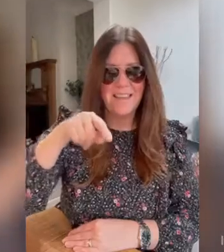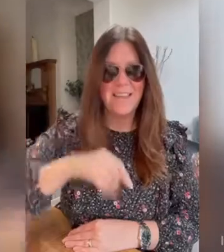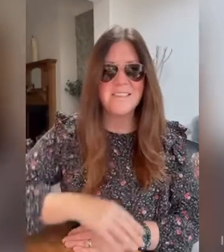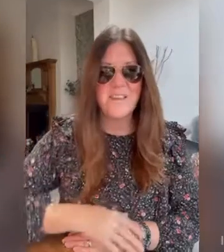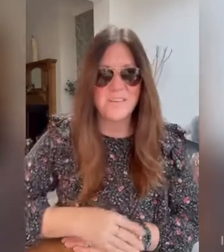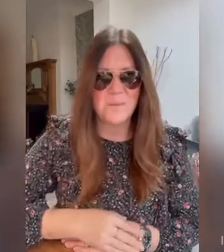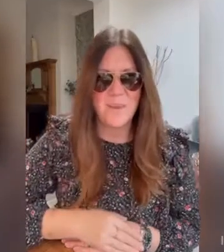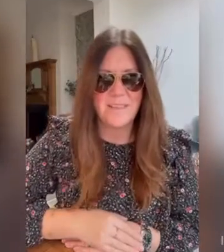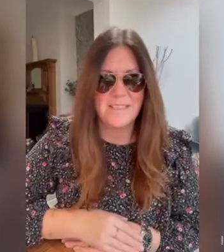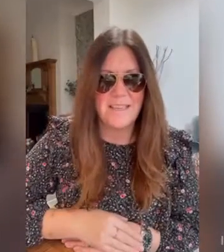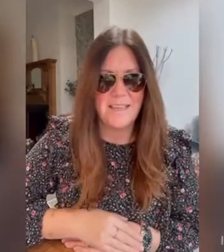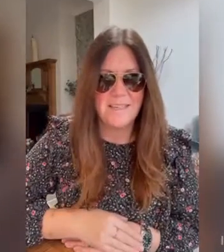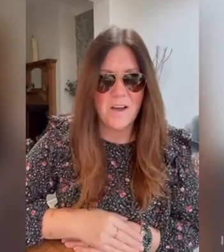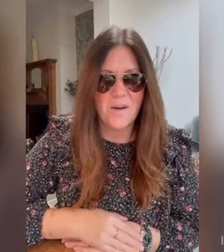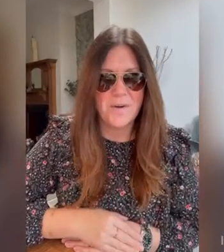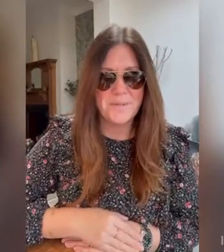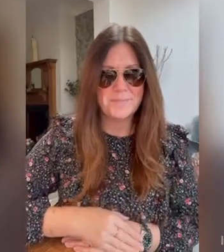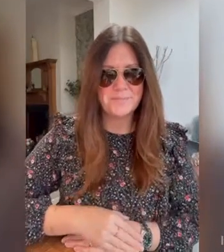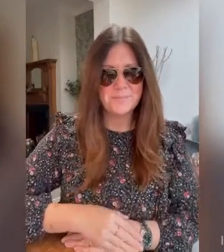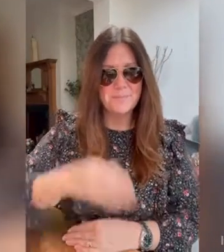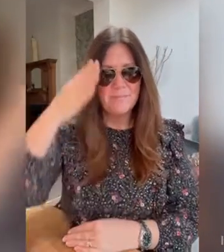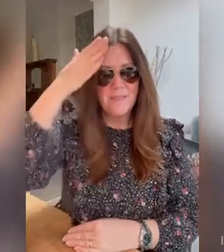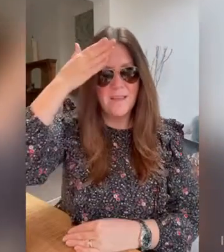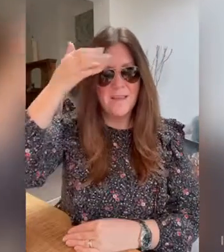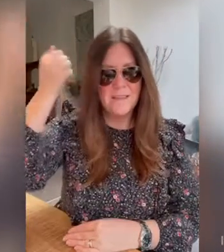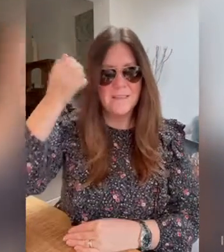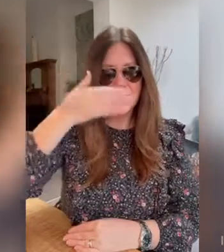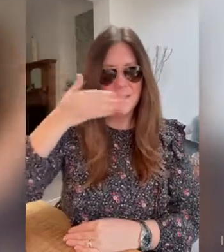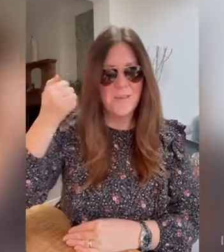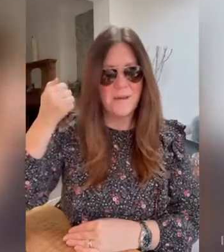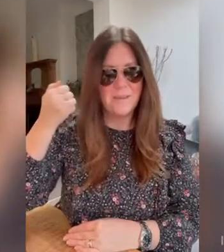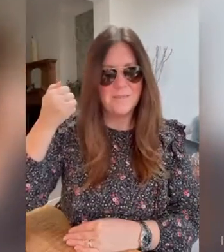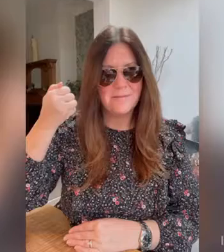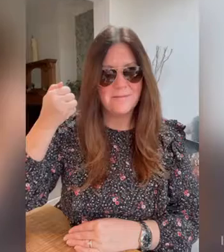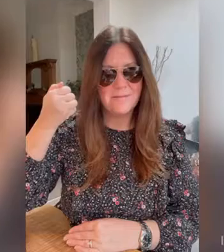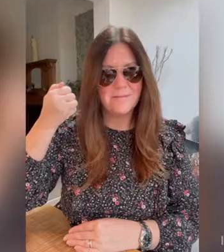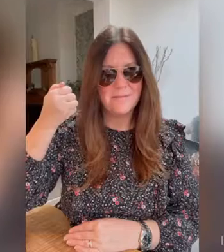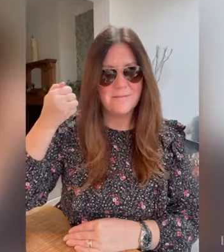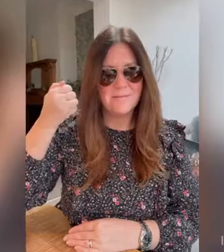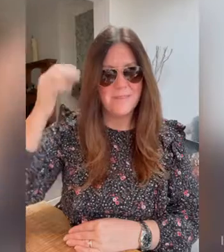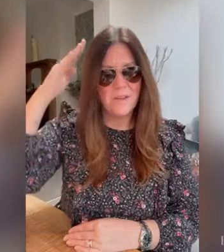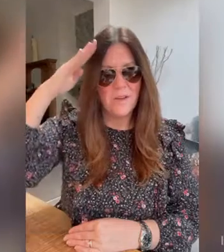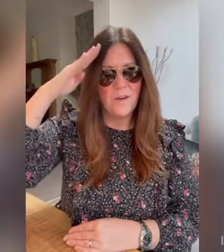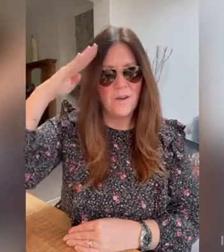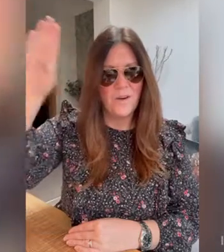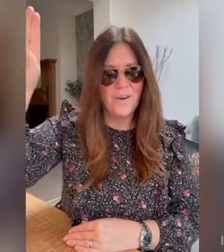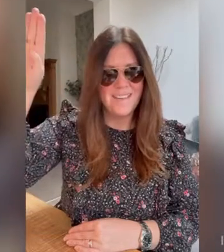other signs we're going to need are summer, holiday,